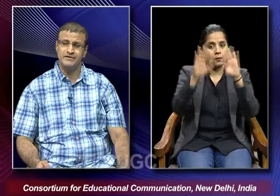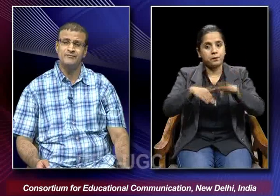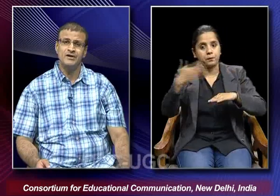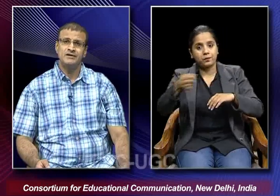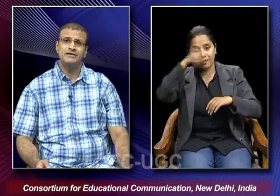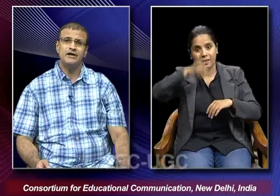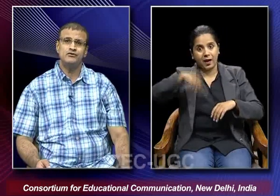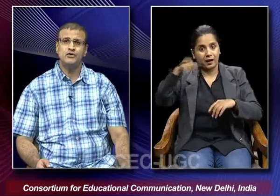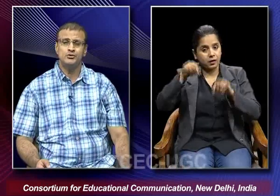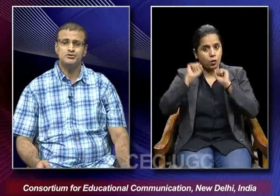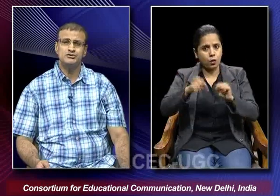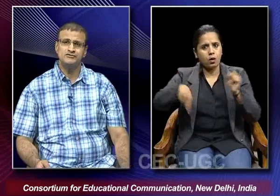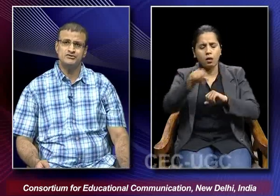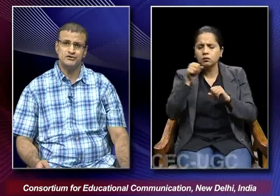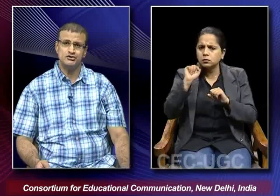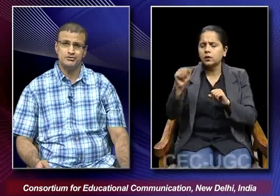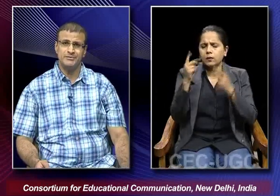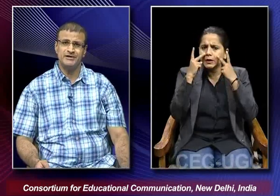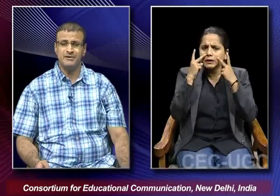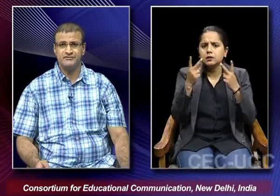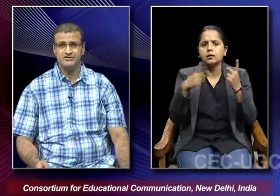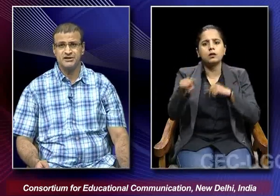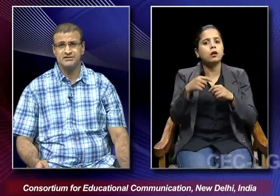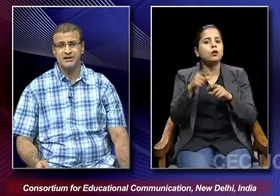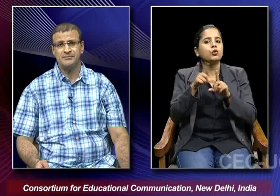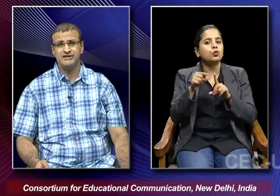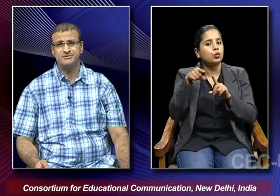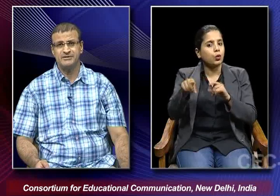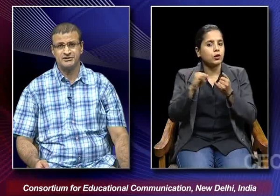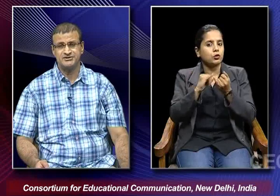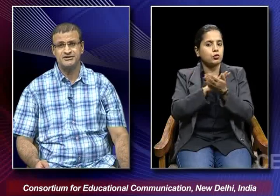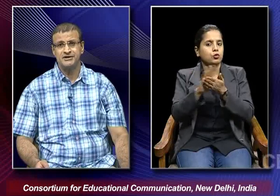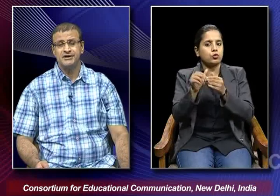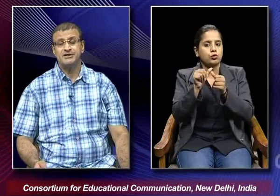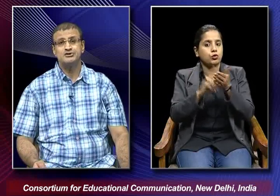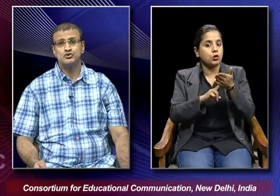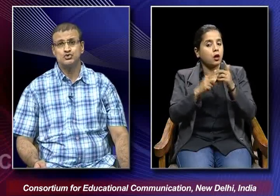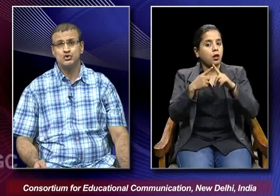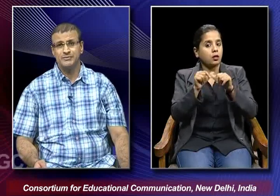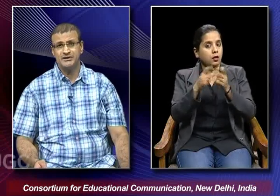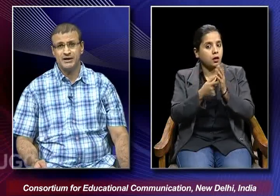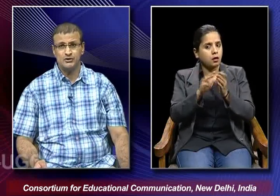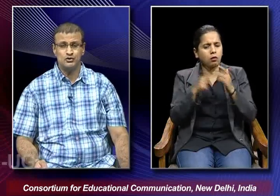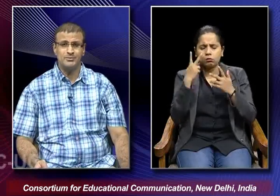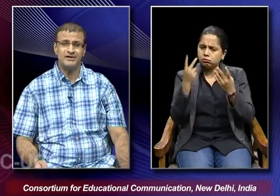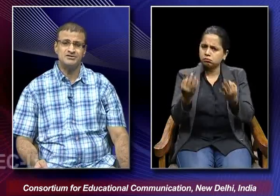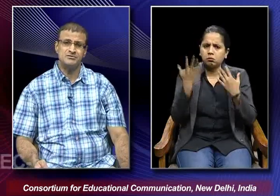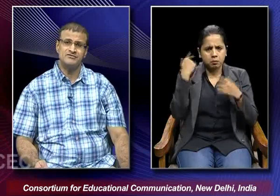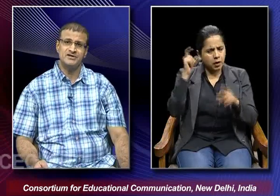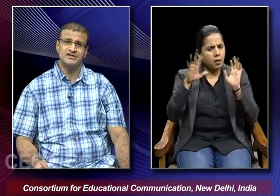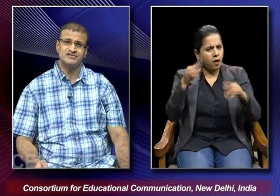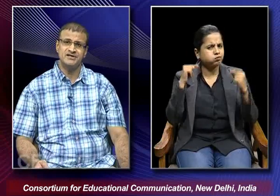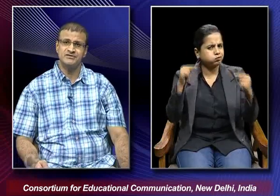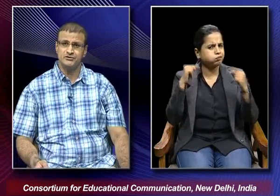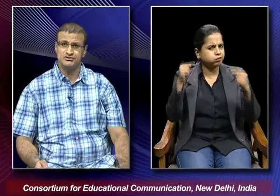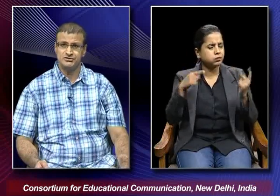India the kind of contribution which was made by Vishantaram has been immense. It has also been argued by some of